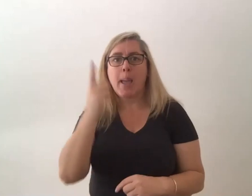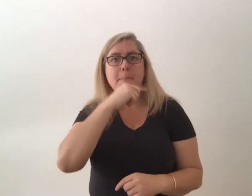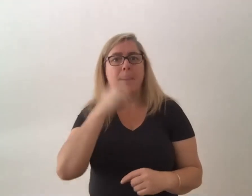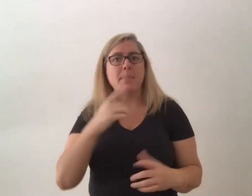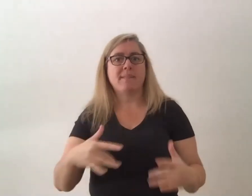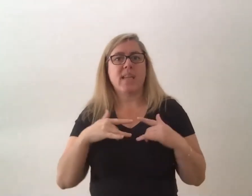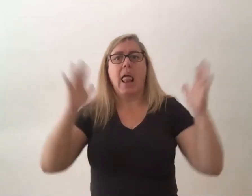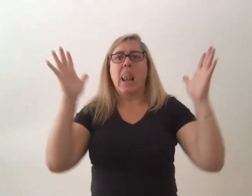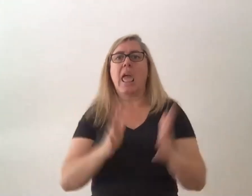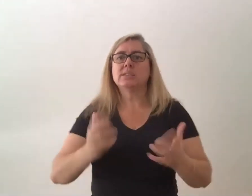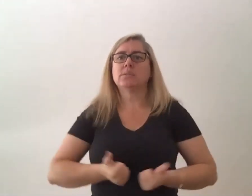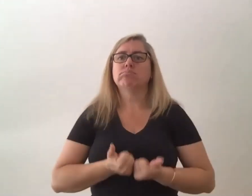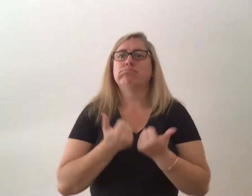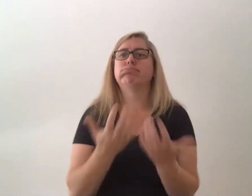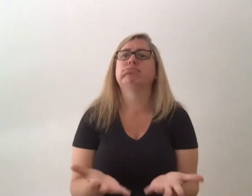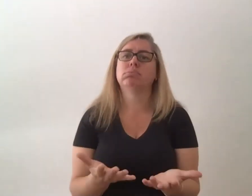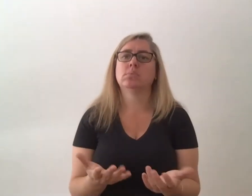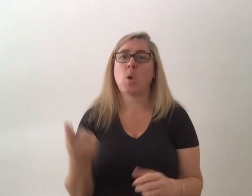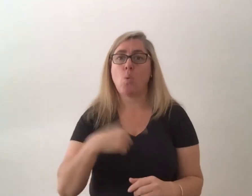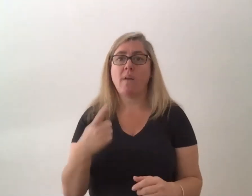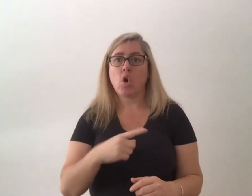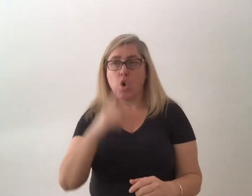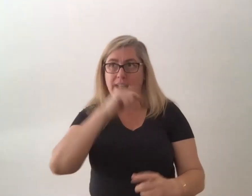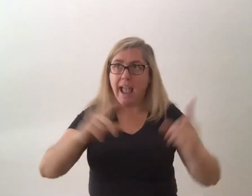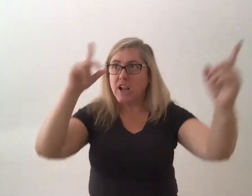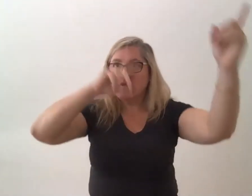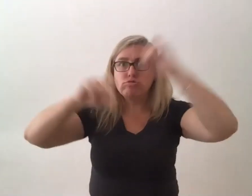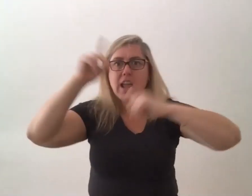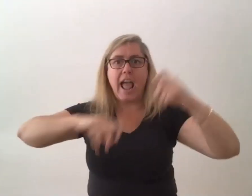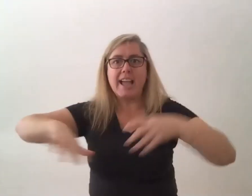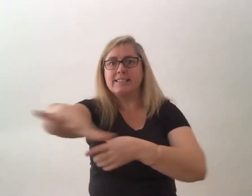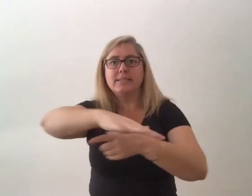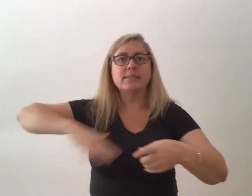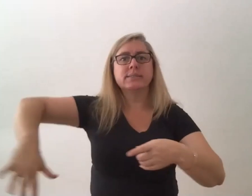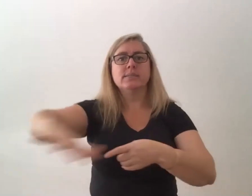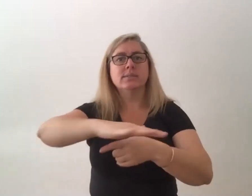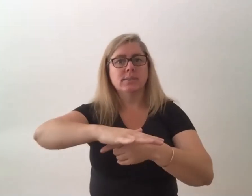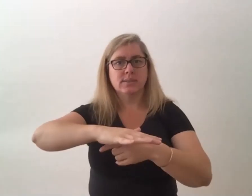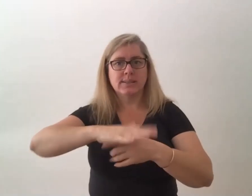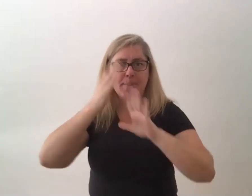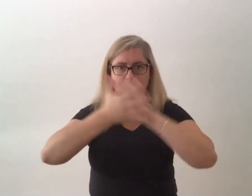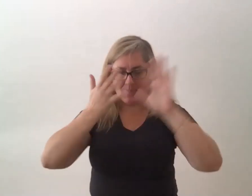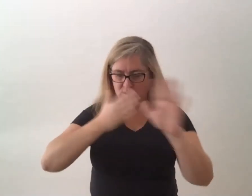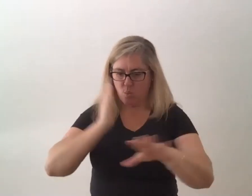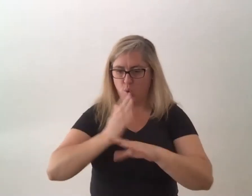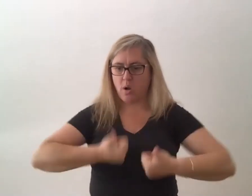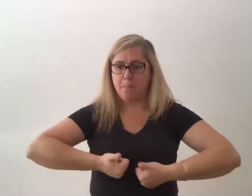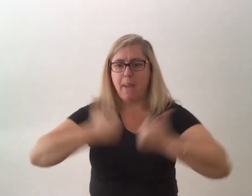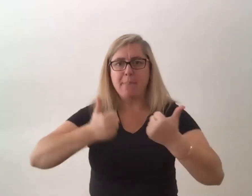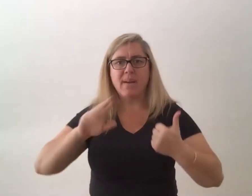they're able to create the space that works for them so they can work in the space that completely works for them and